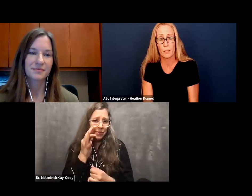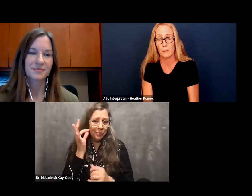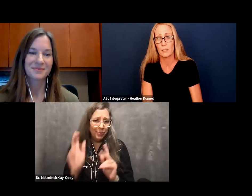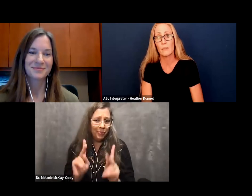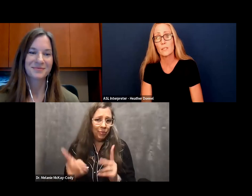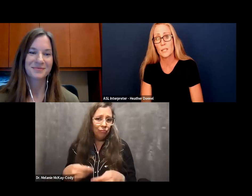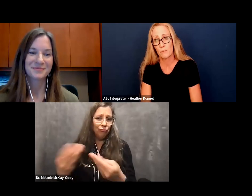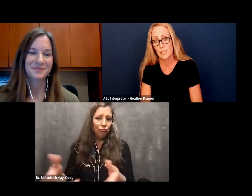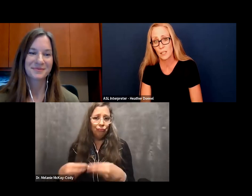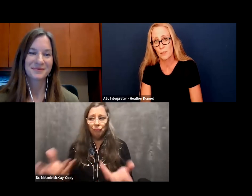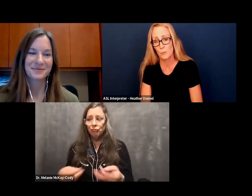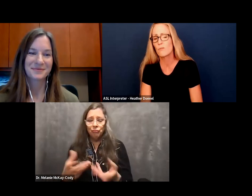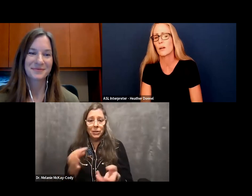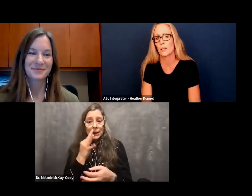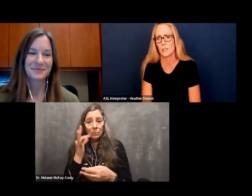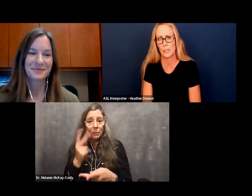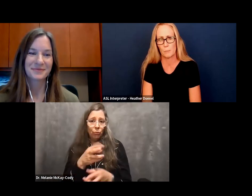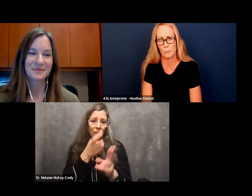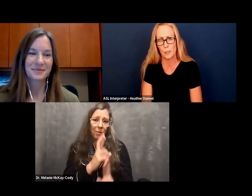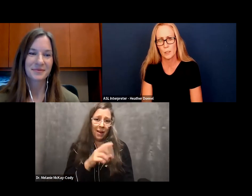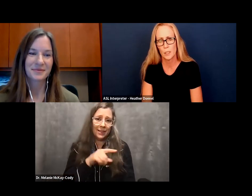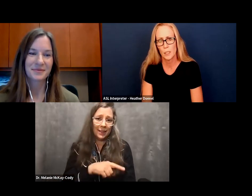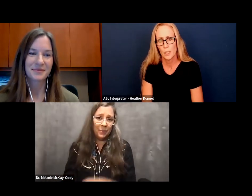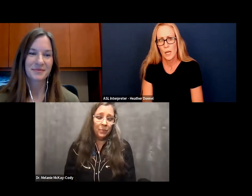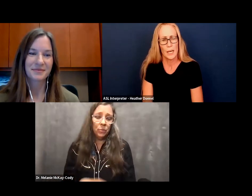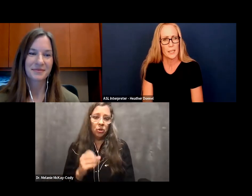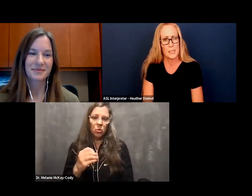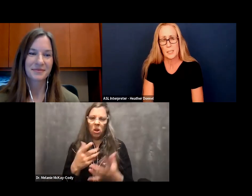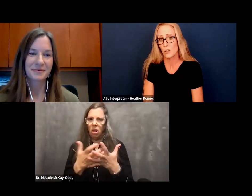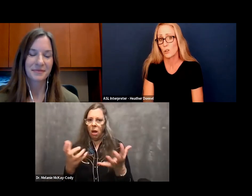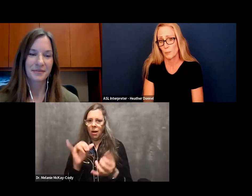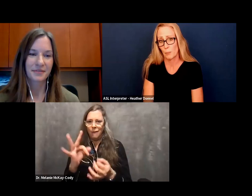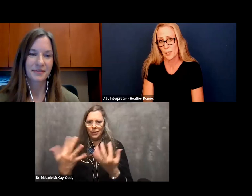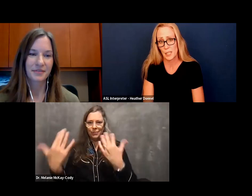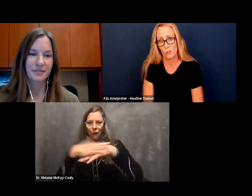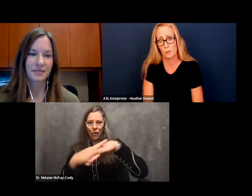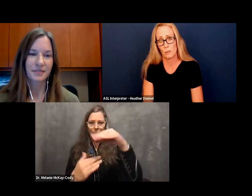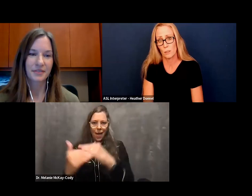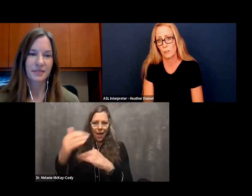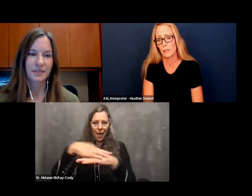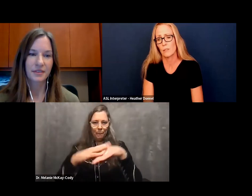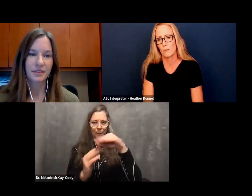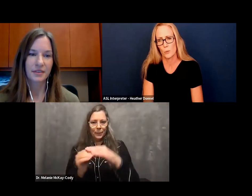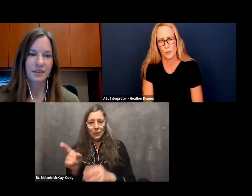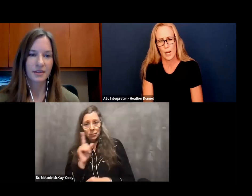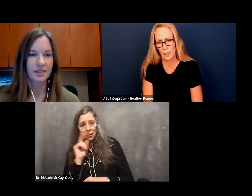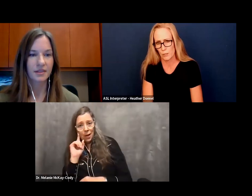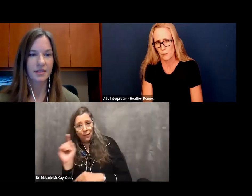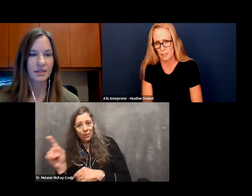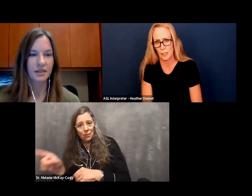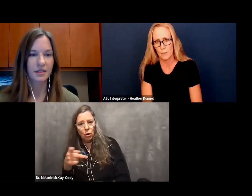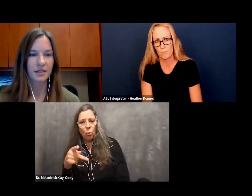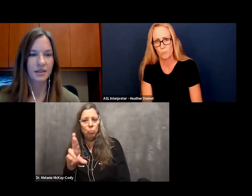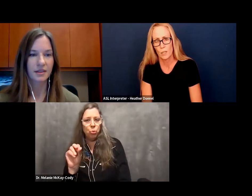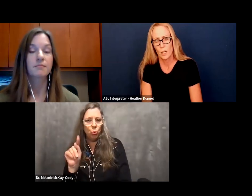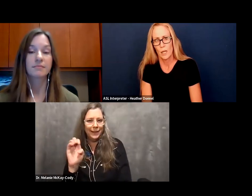for them and give it to them as gifts. He was very good to the native people. And as I said earlier in my presentation, the native individuals highly